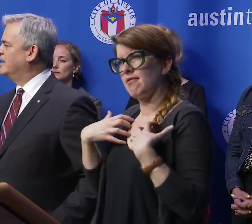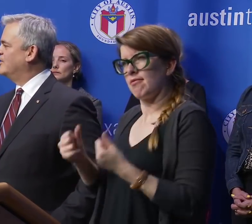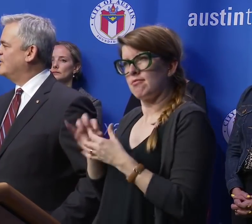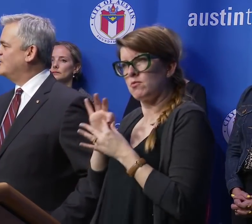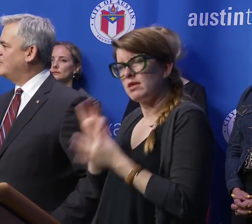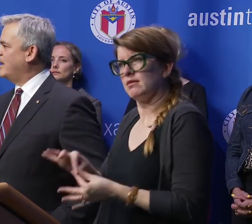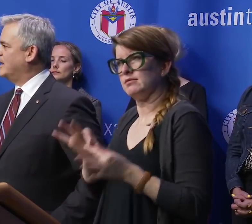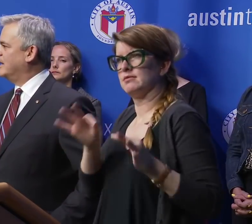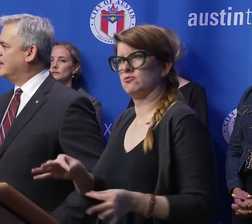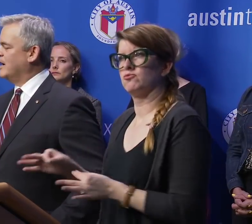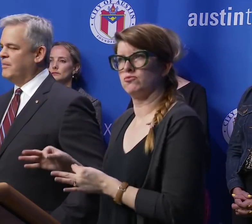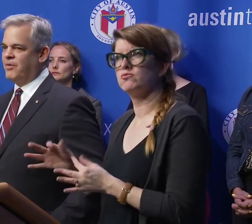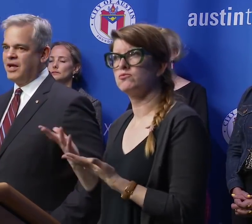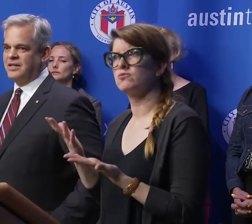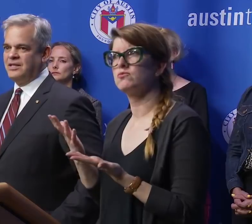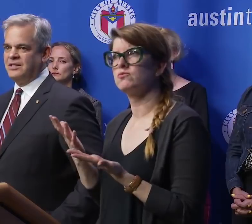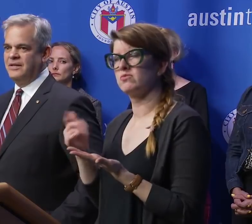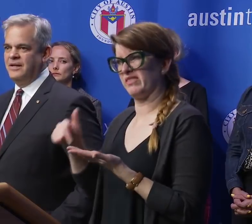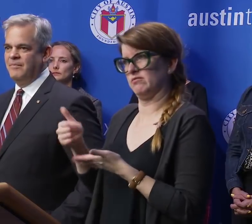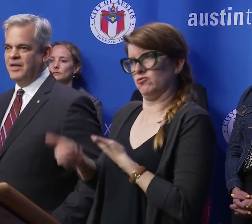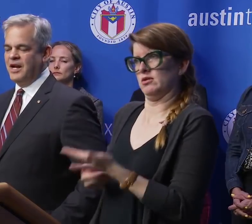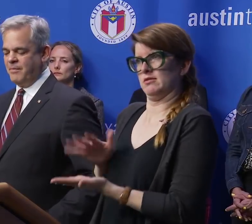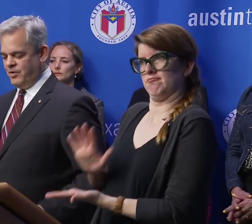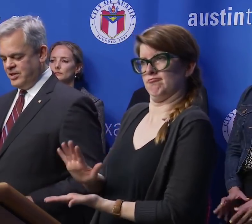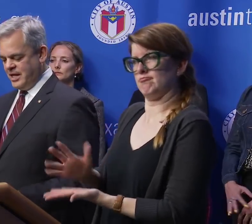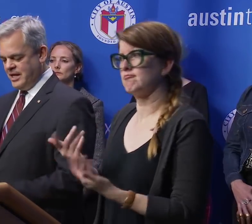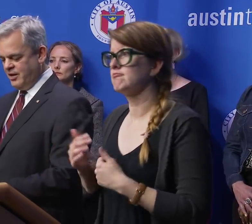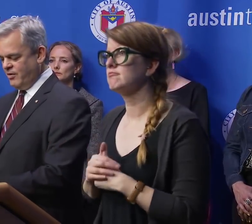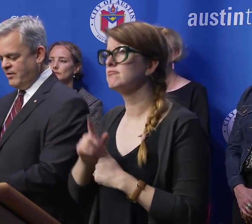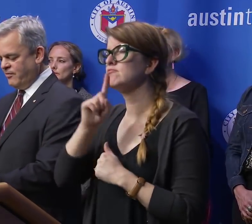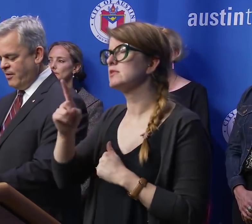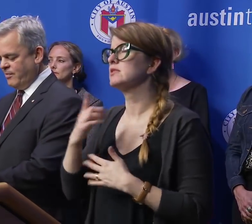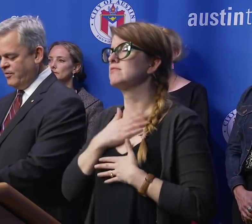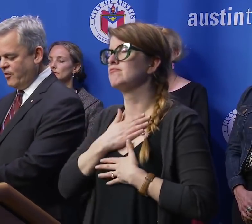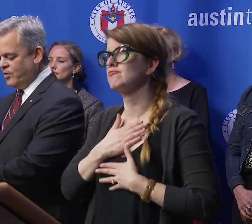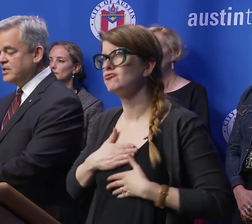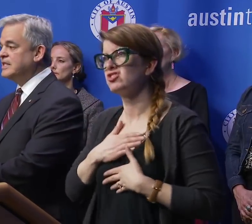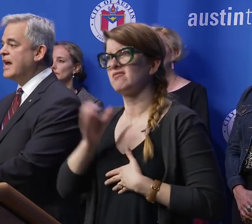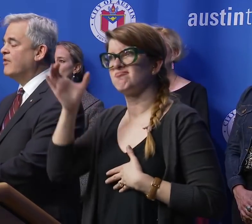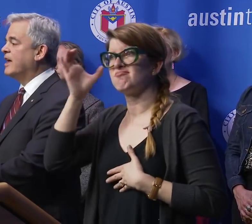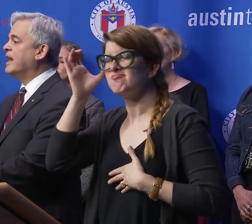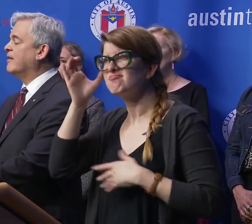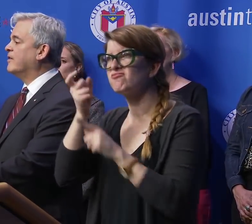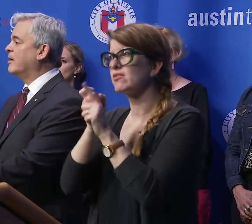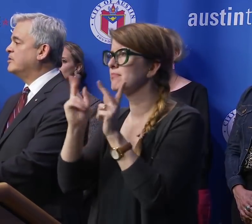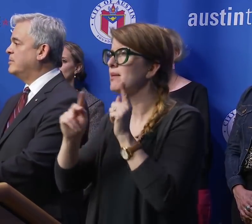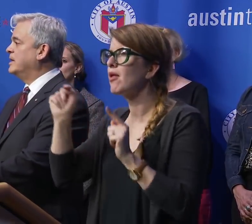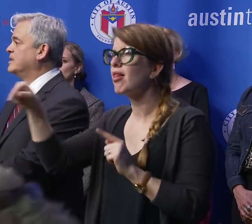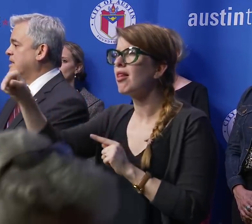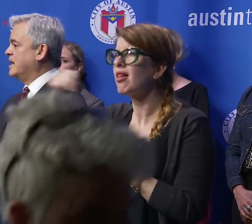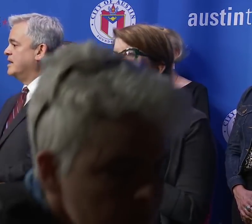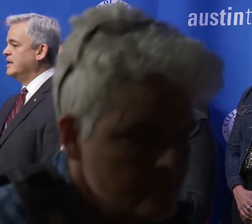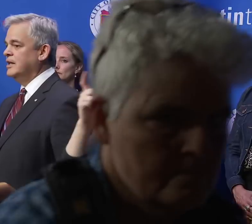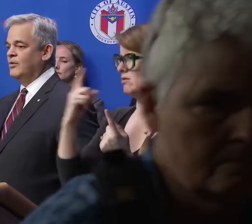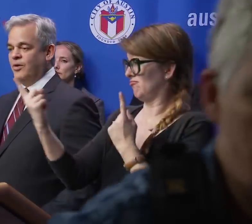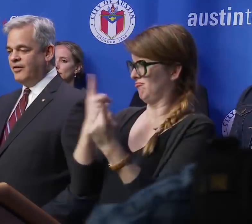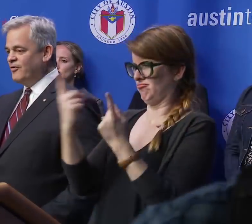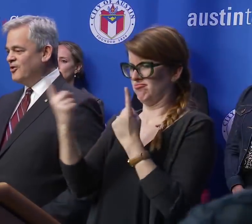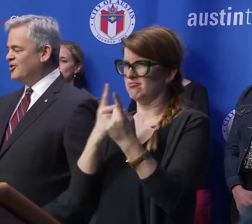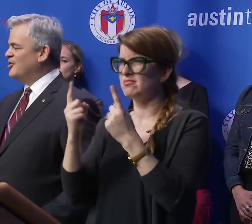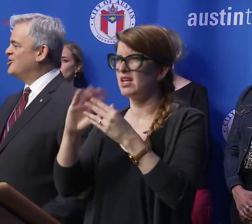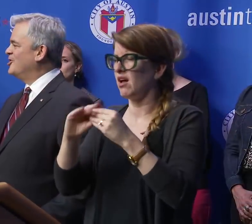decision-making process. And I appreciate hearing from the folks in town that have come to me and said,